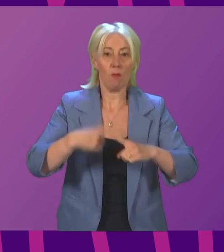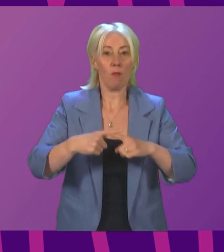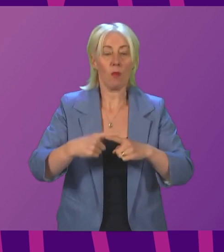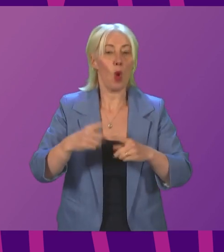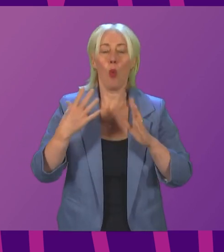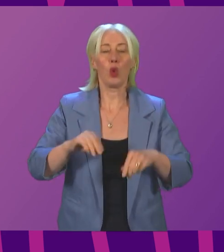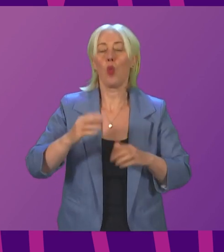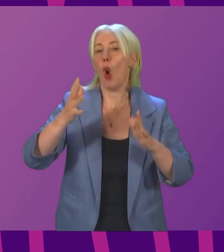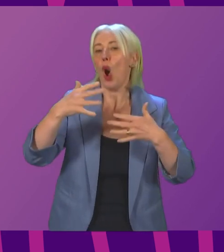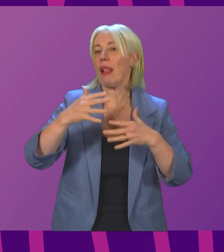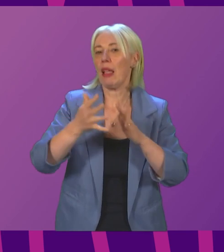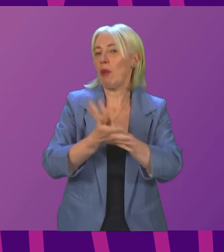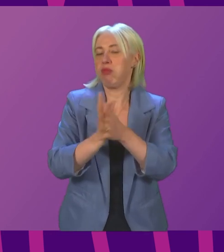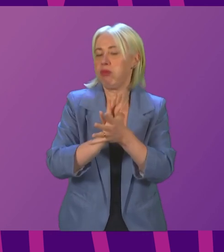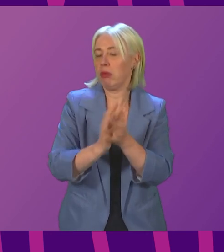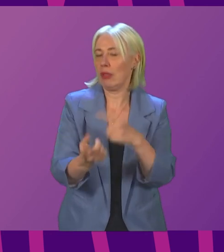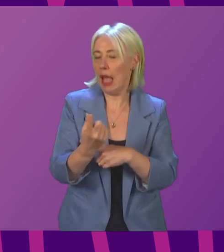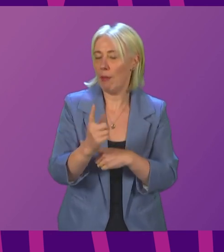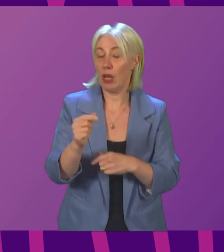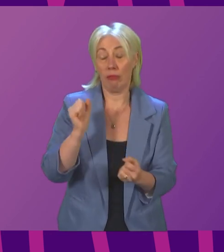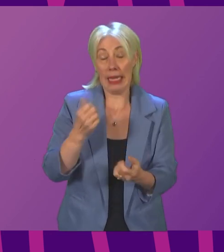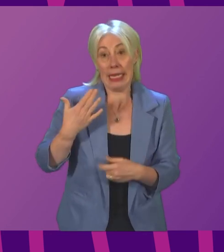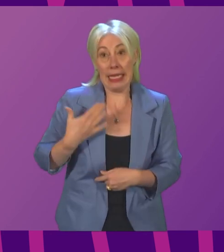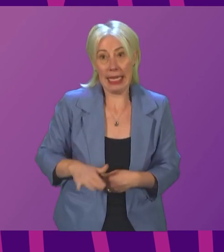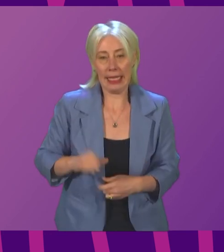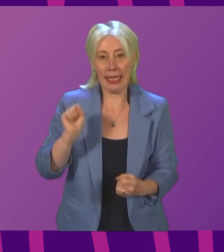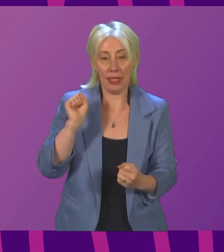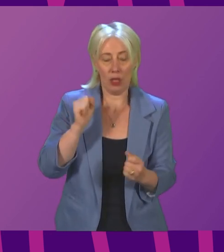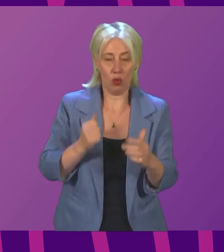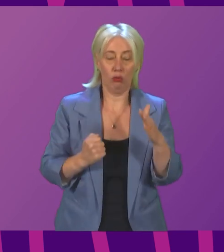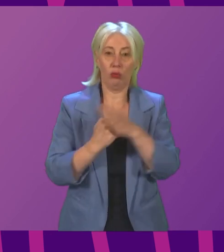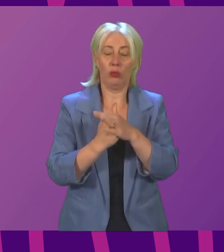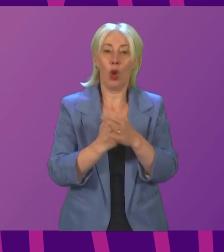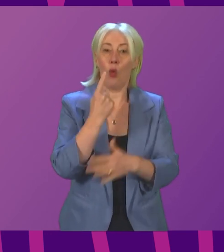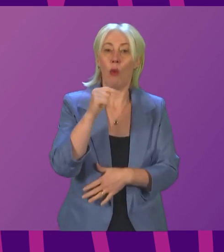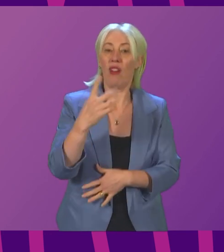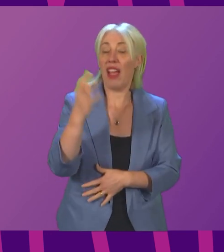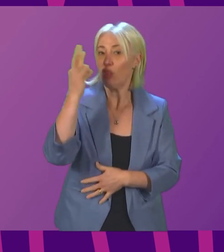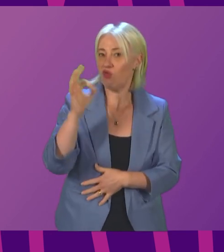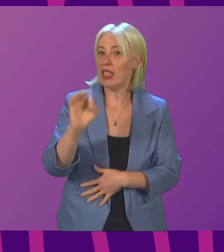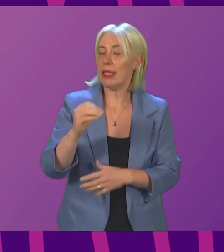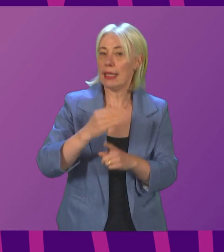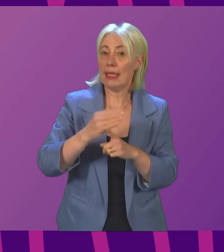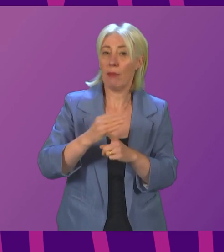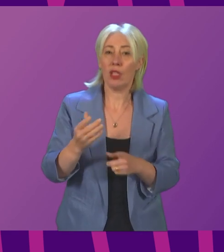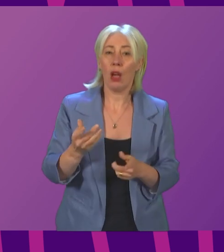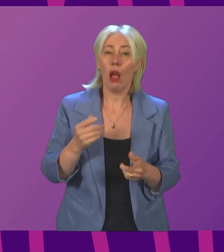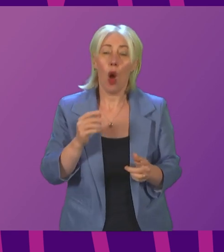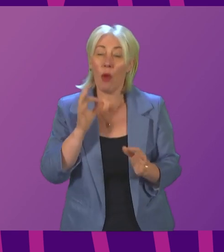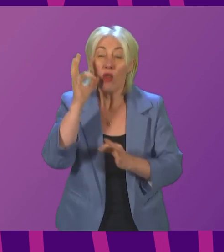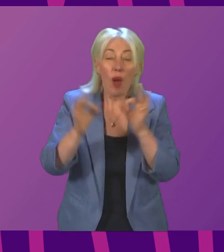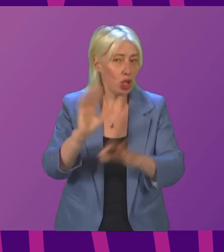avoided. It is important that the necessity of capping temperature increases at 1.5 degrees is no longer questioned.